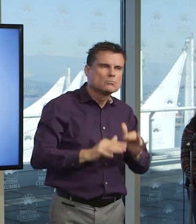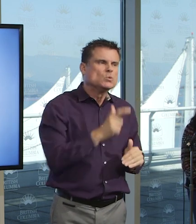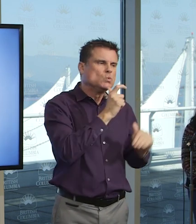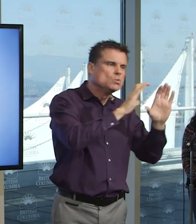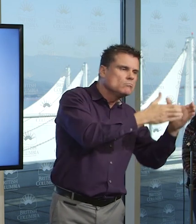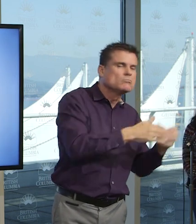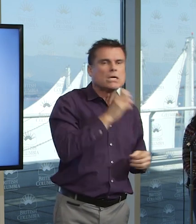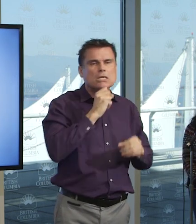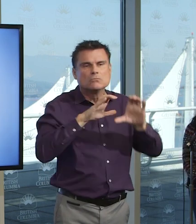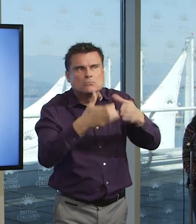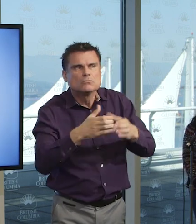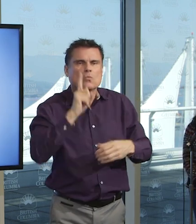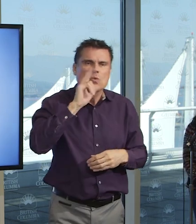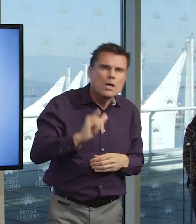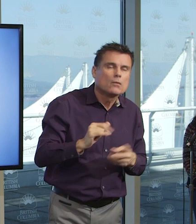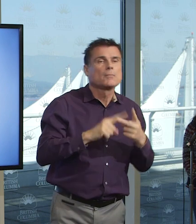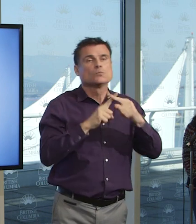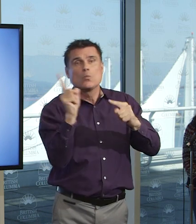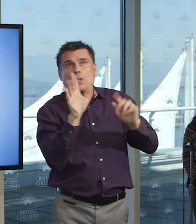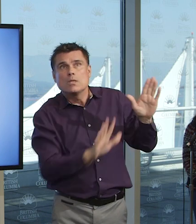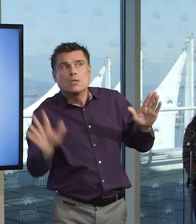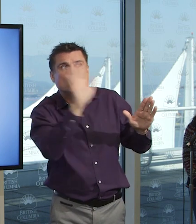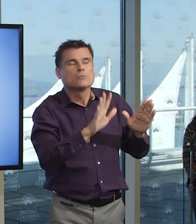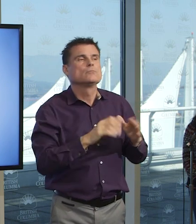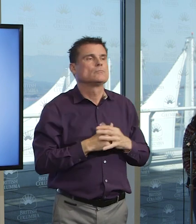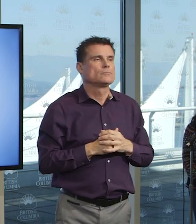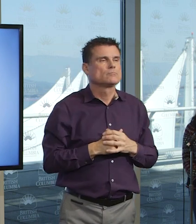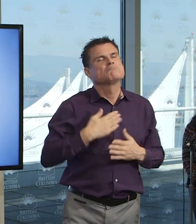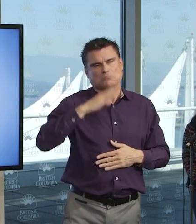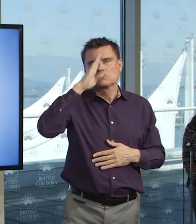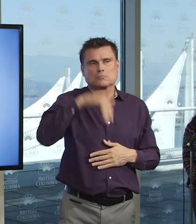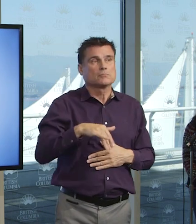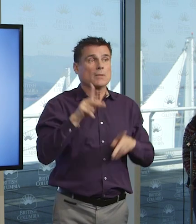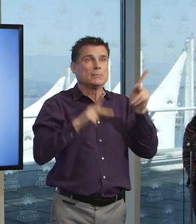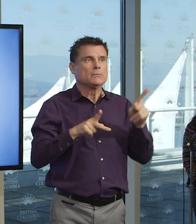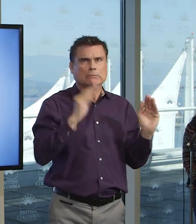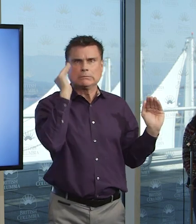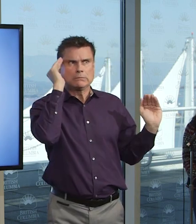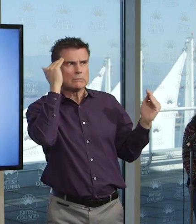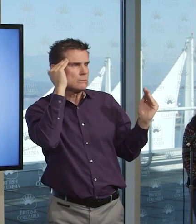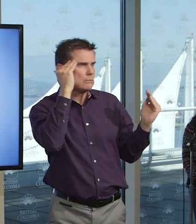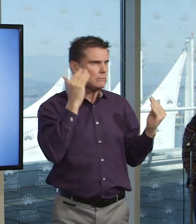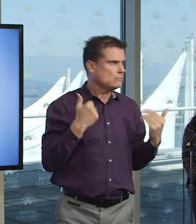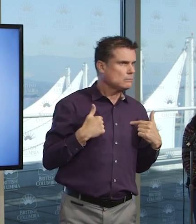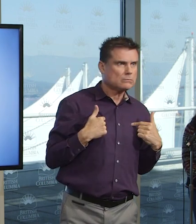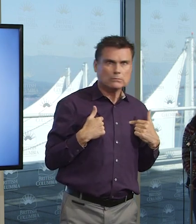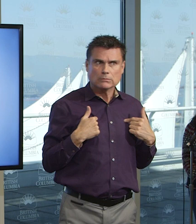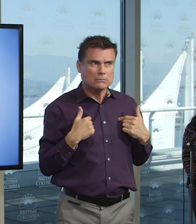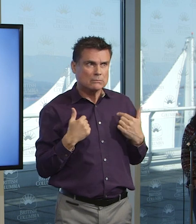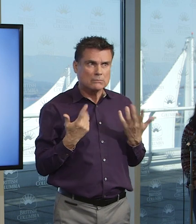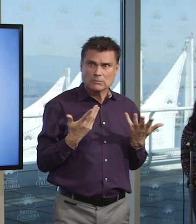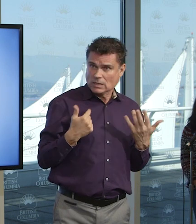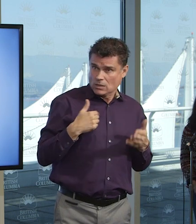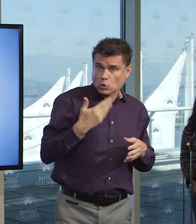there's a lot of discussion. I know there's some anxiety about there about the measures that have been taken, the very strong measures have been taken